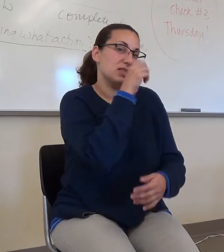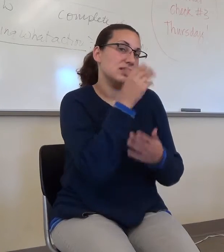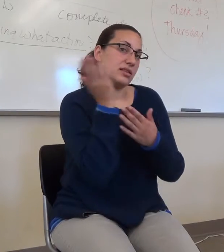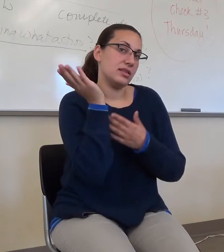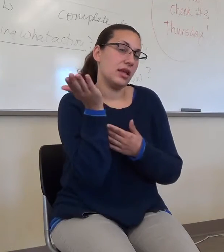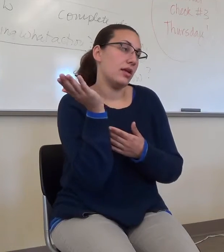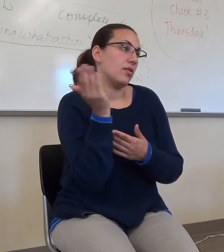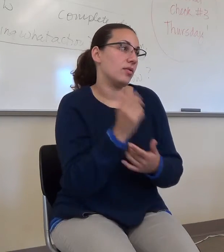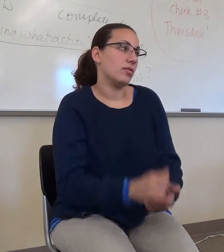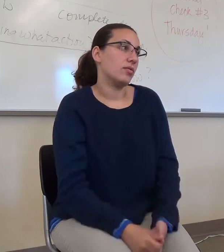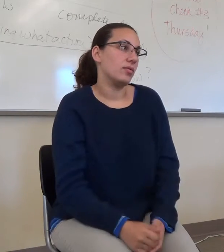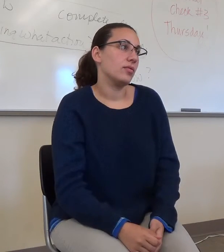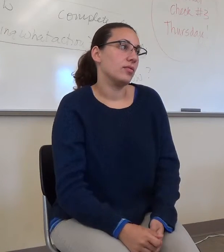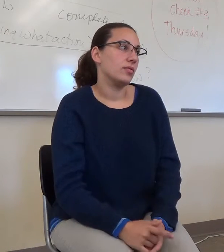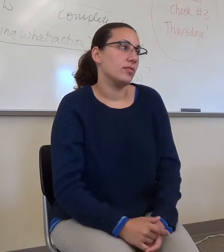parties. Okay?